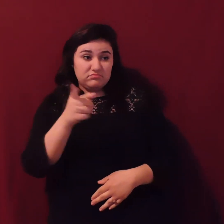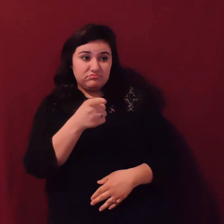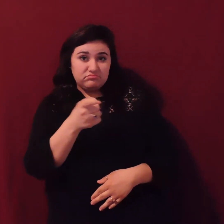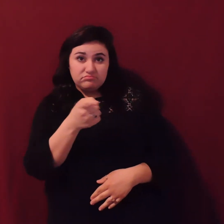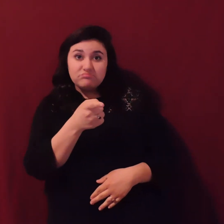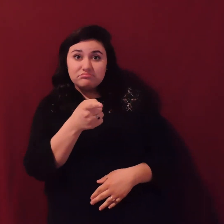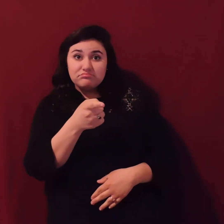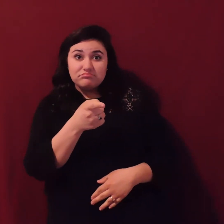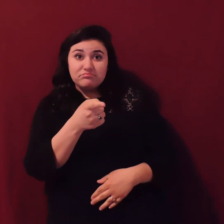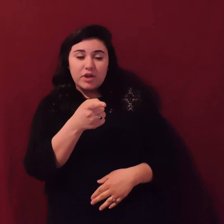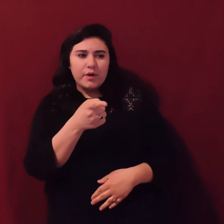Which one's which?